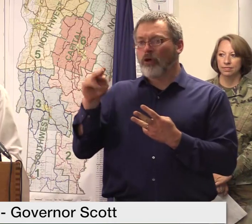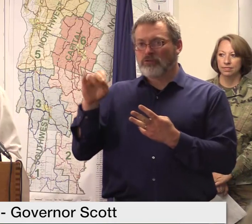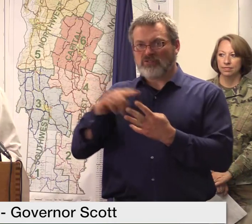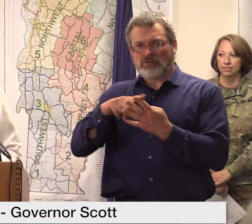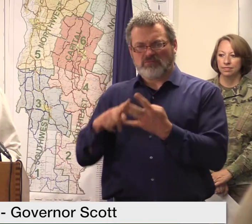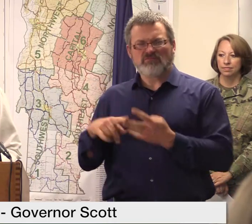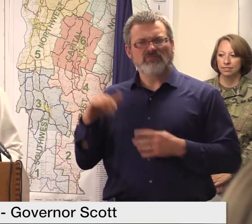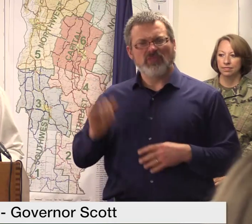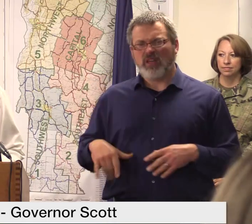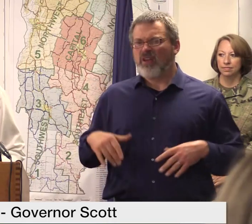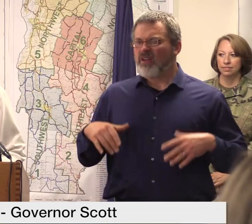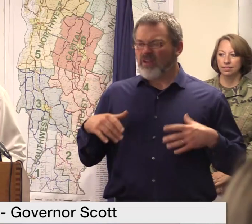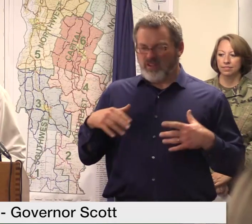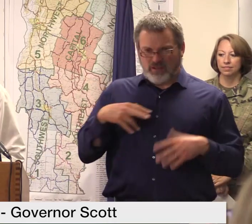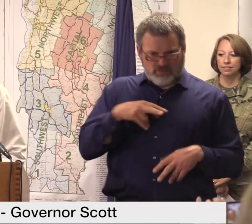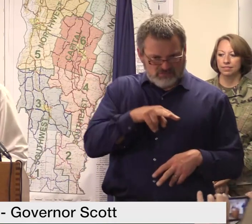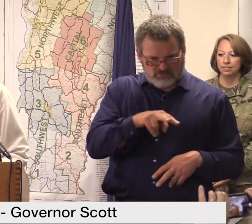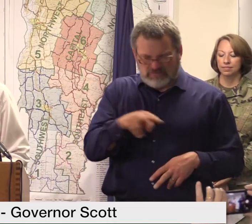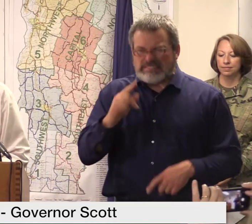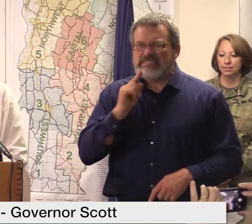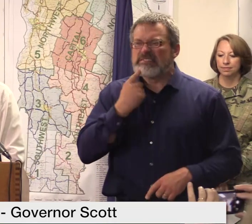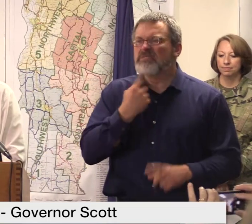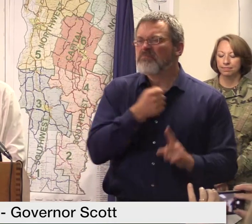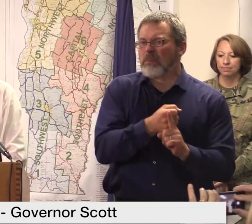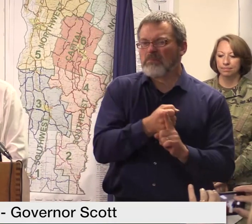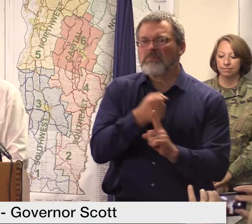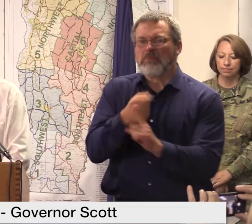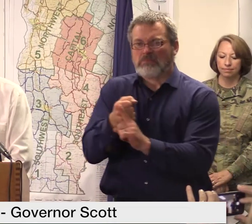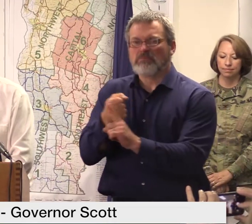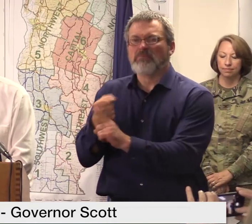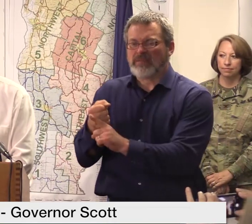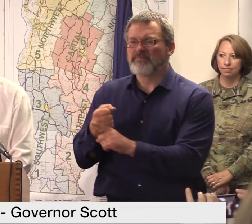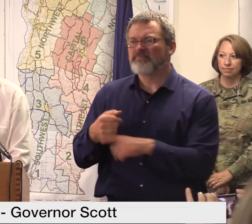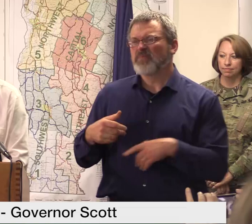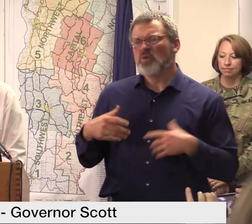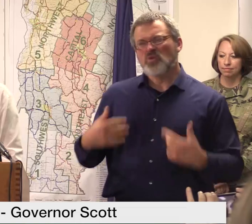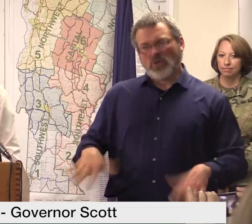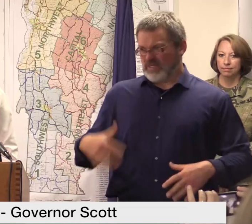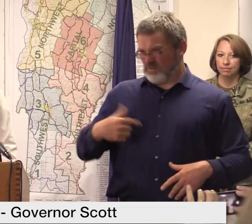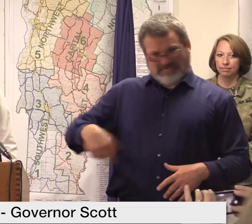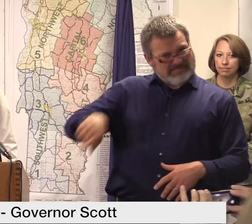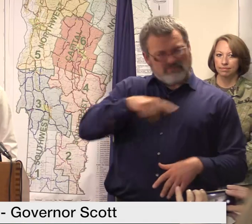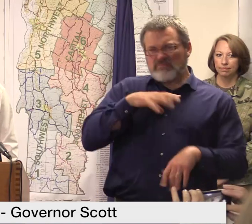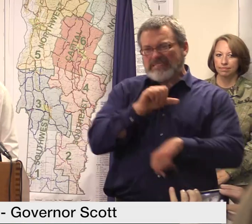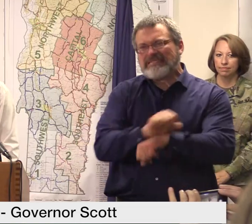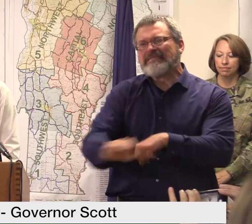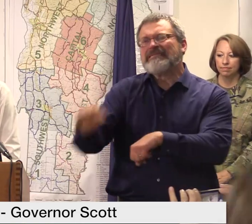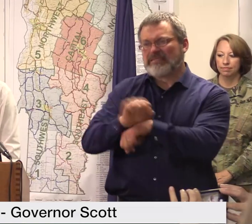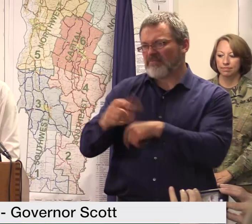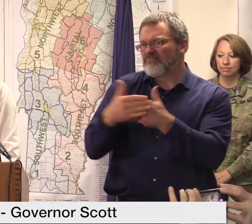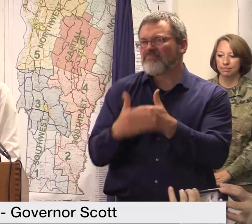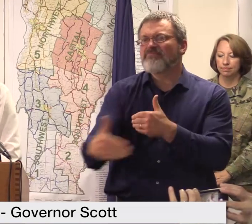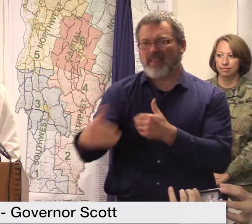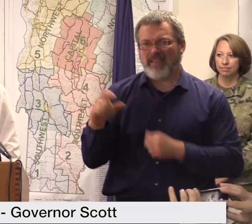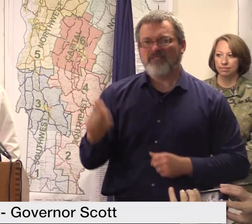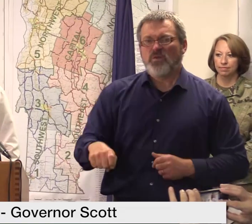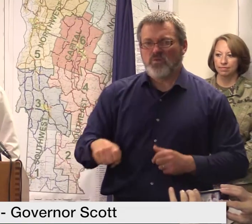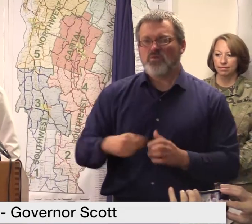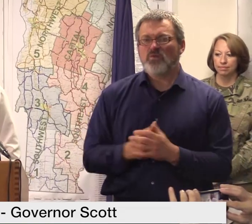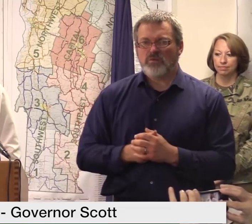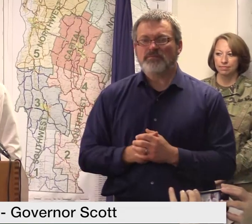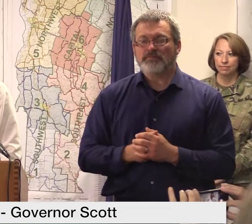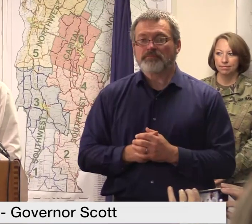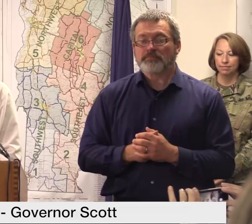how much work we have ahead of us I also continue to be inspired by all those working on our